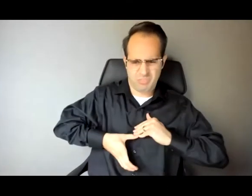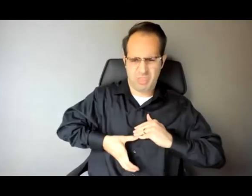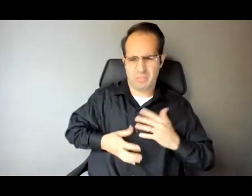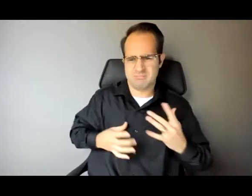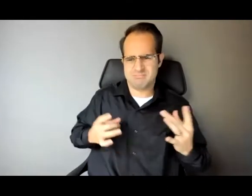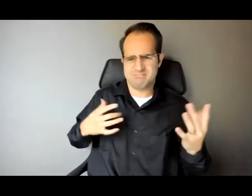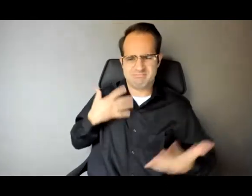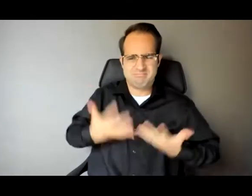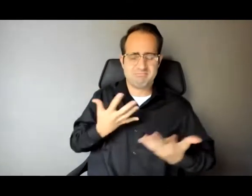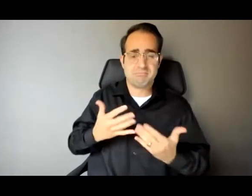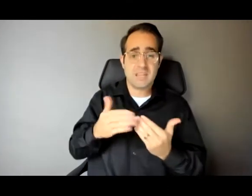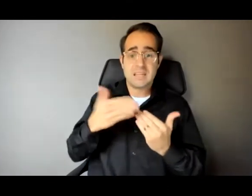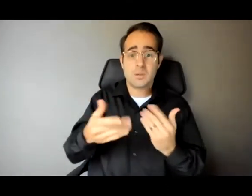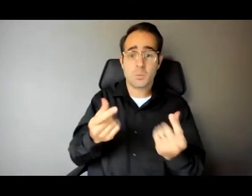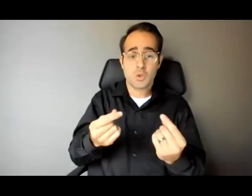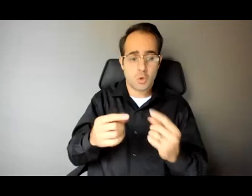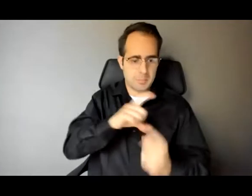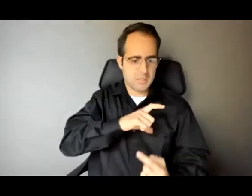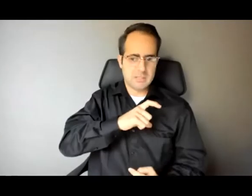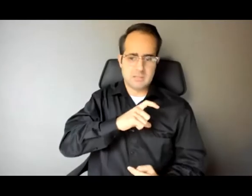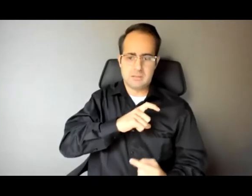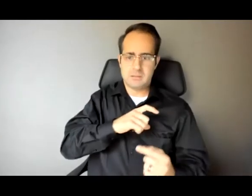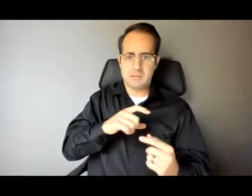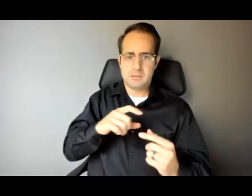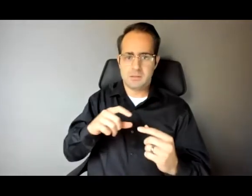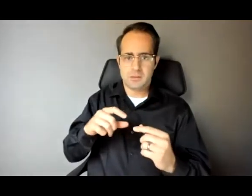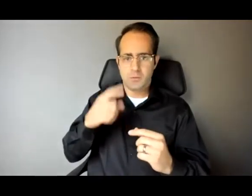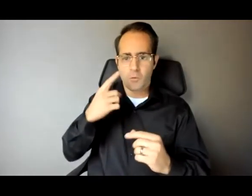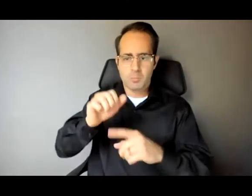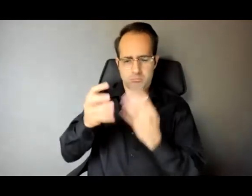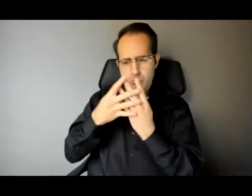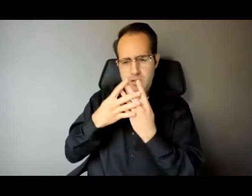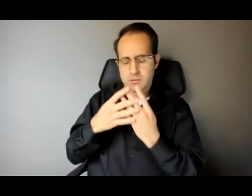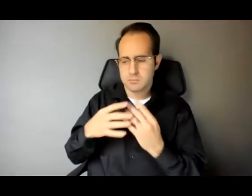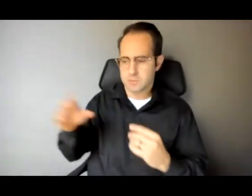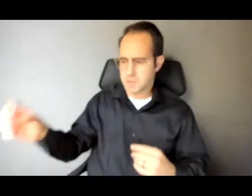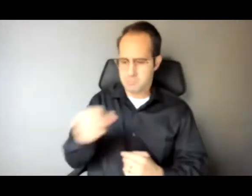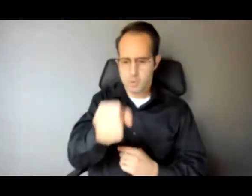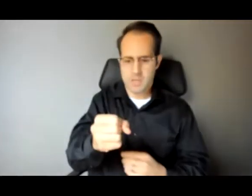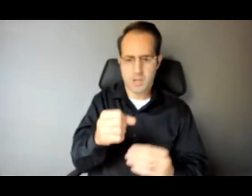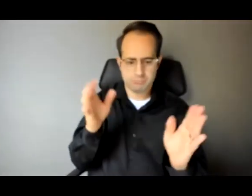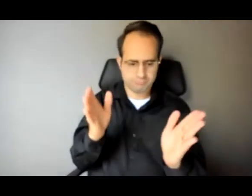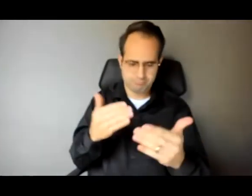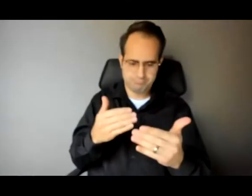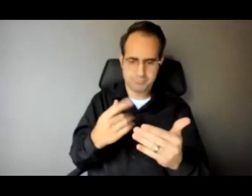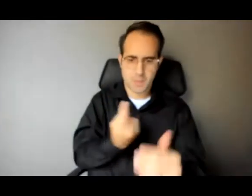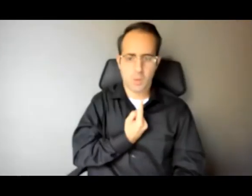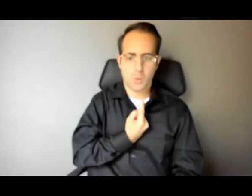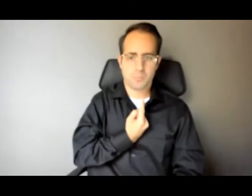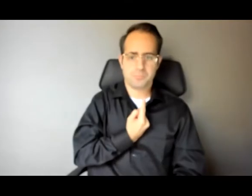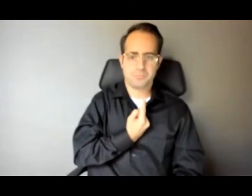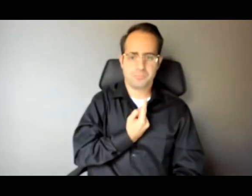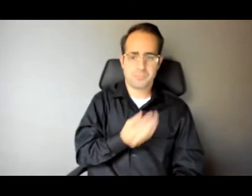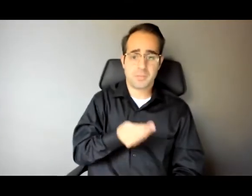The correction officers put me in a cell alone, handed me a roll of paper towels. One of them asked me whether I wanted to file a complaint